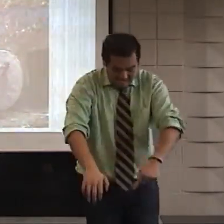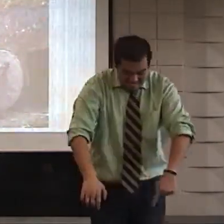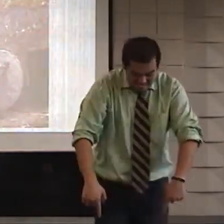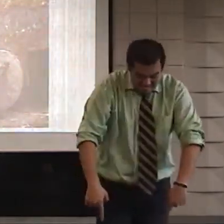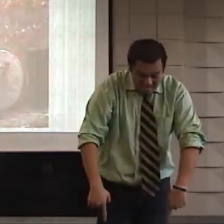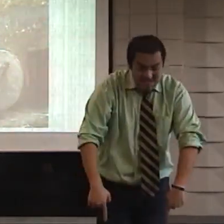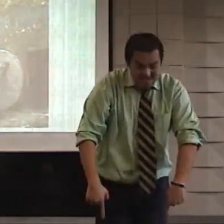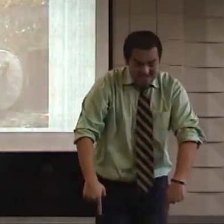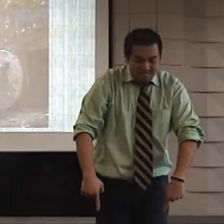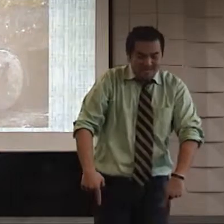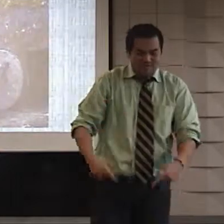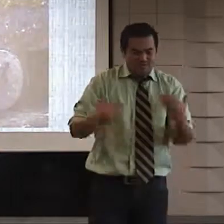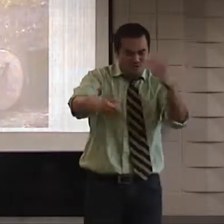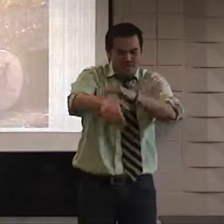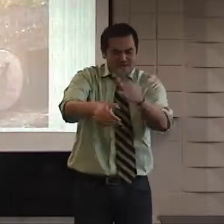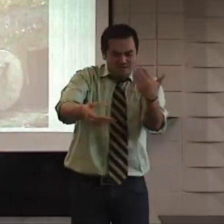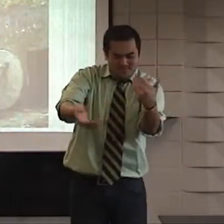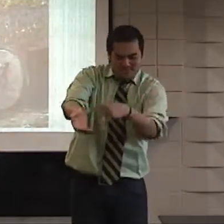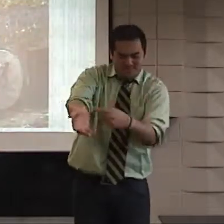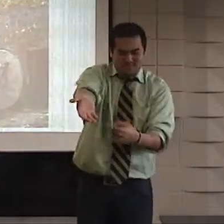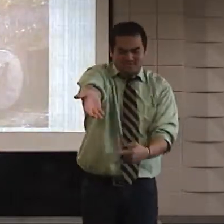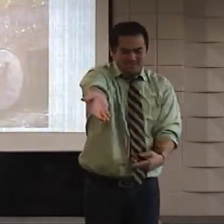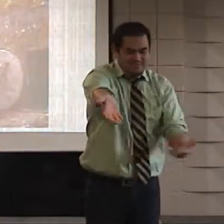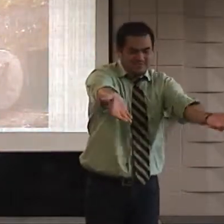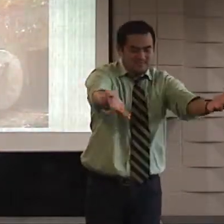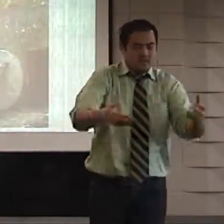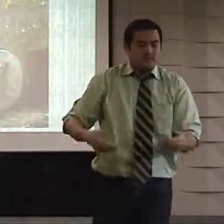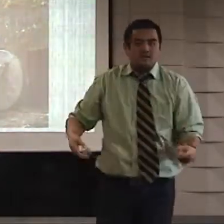And the nails go all the way through. All the way through. Same on my feet. Look.